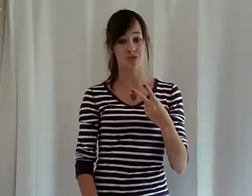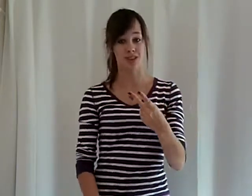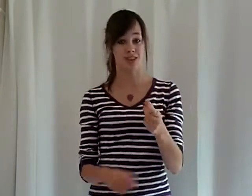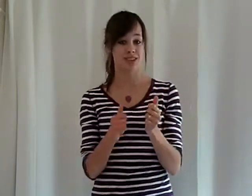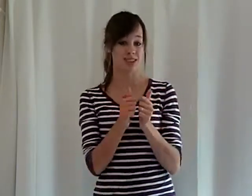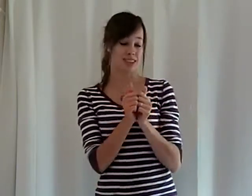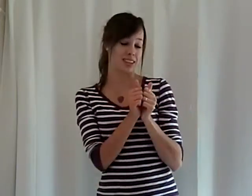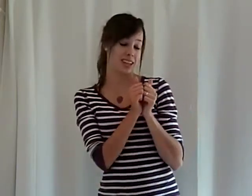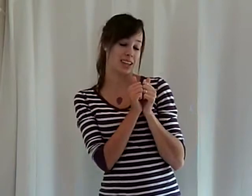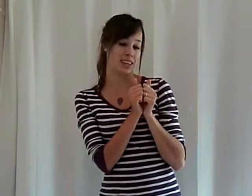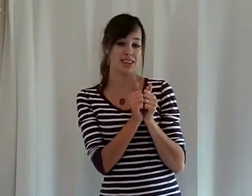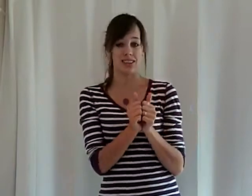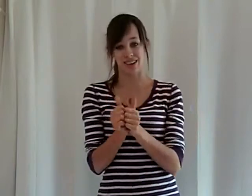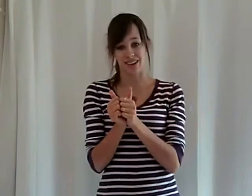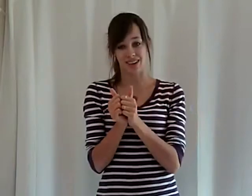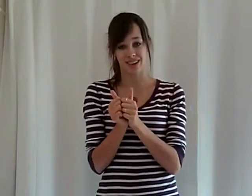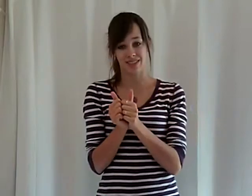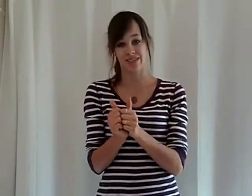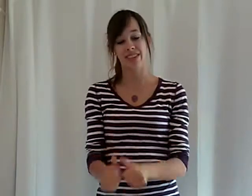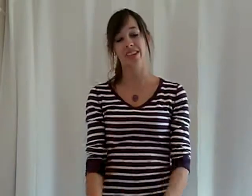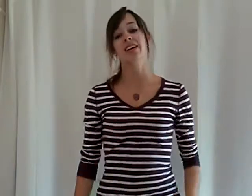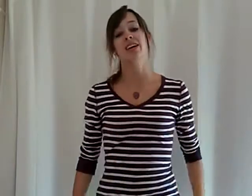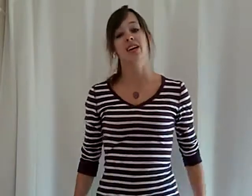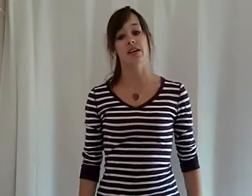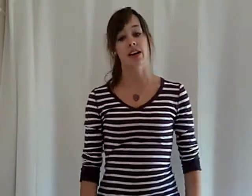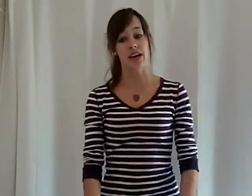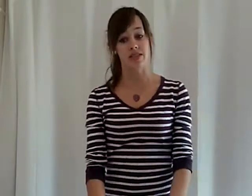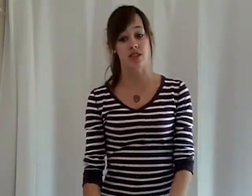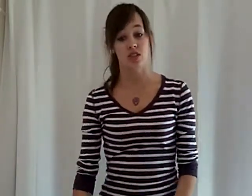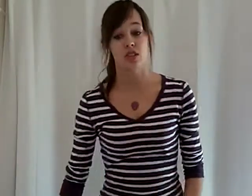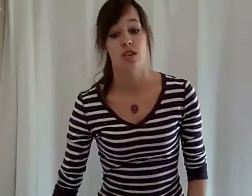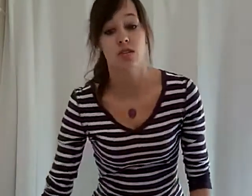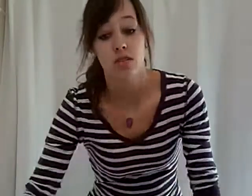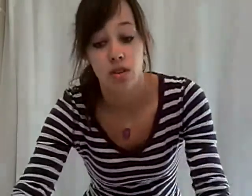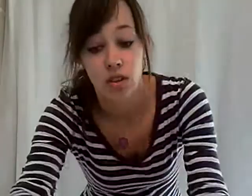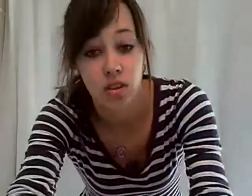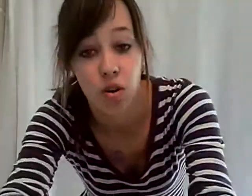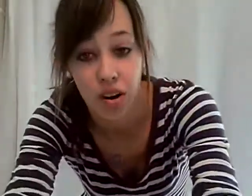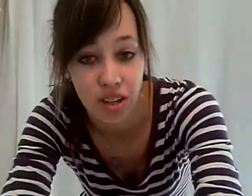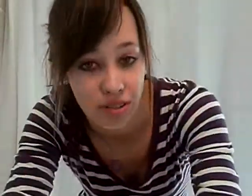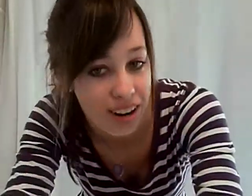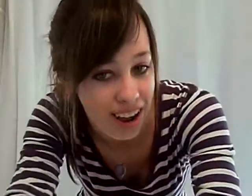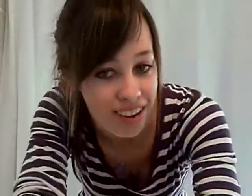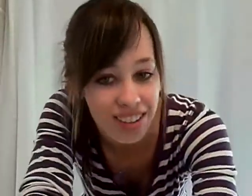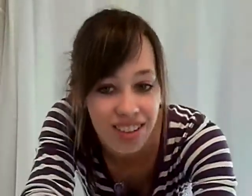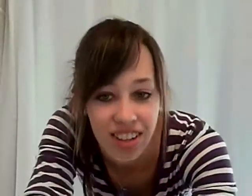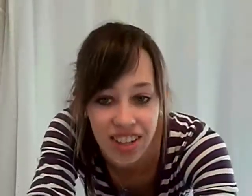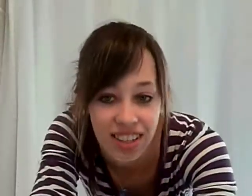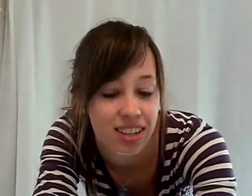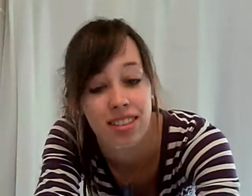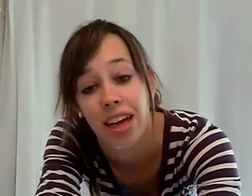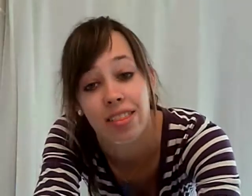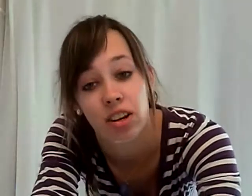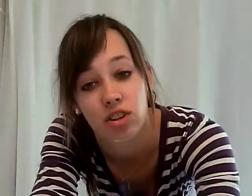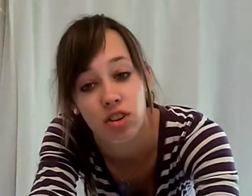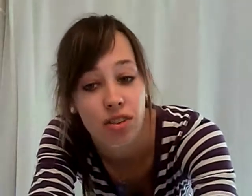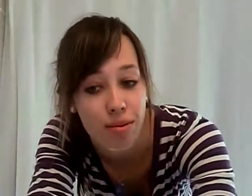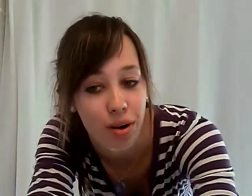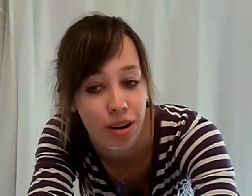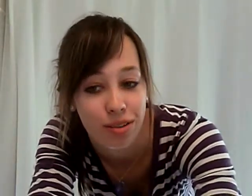be together. And there. Okay. And then she's going to go into the chorus right now. So I'll let you guys hear that and then I'll show you that part.